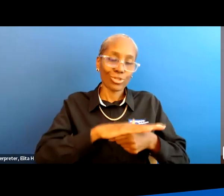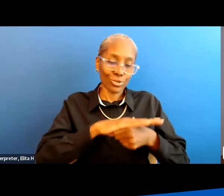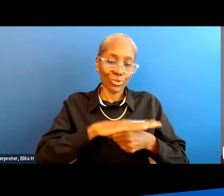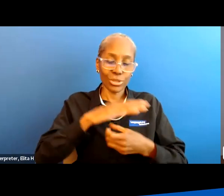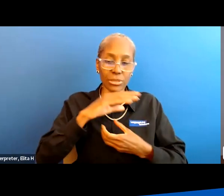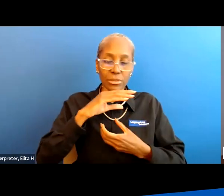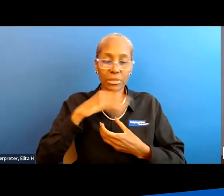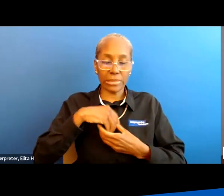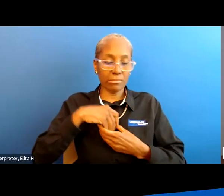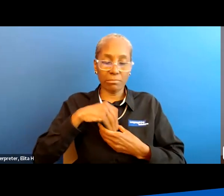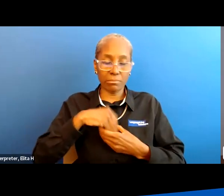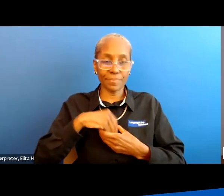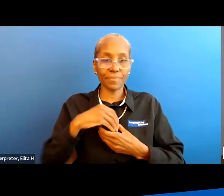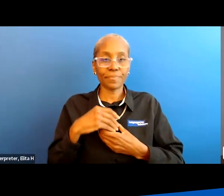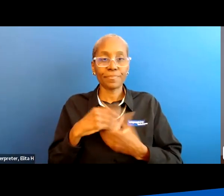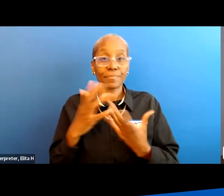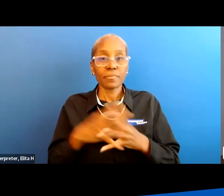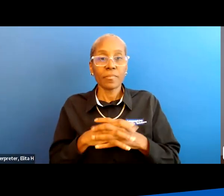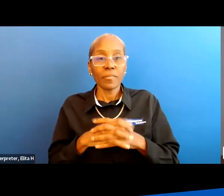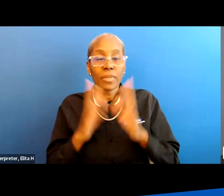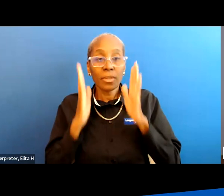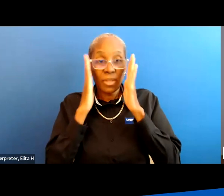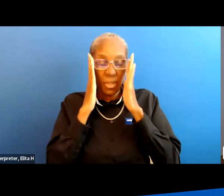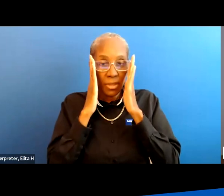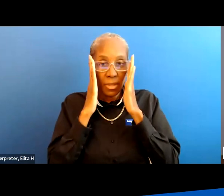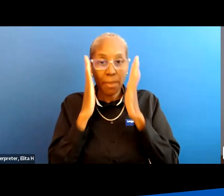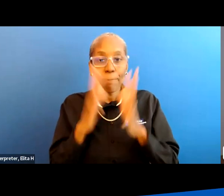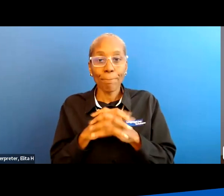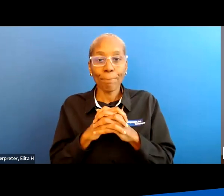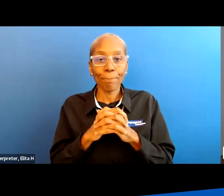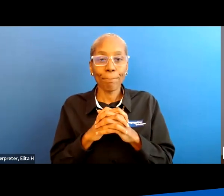so um um